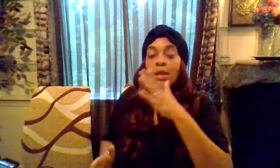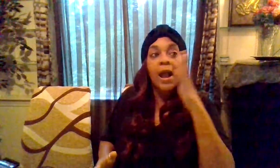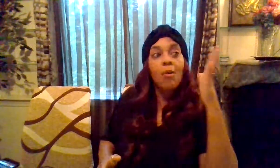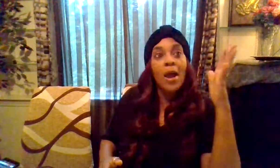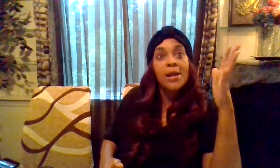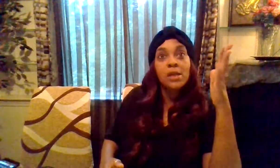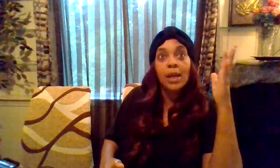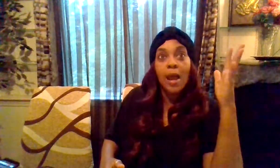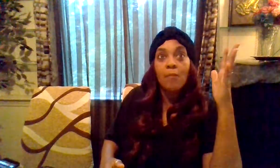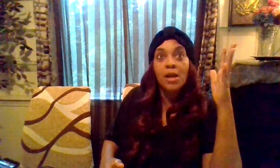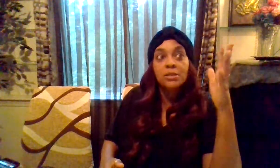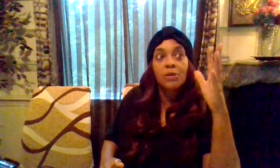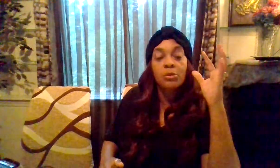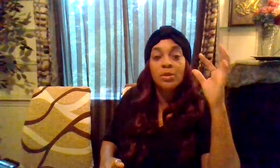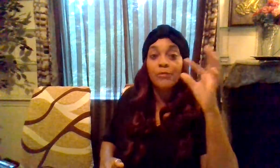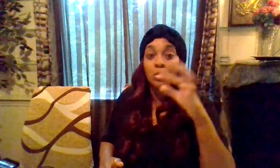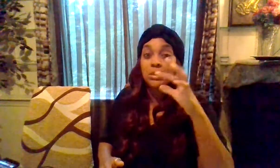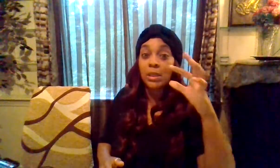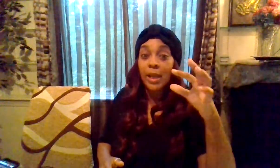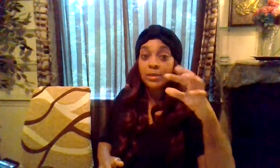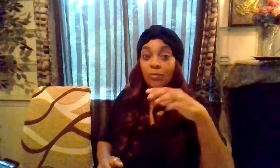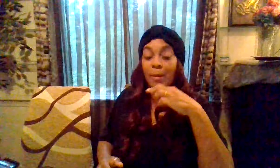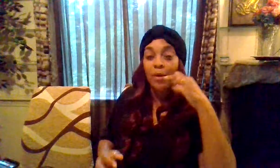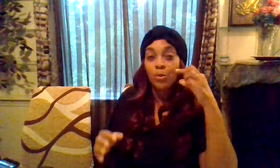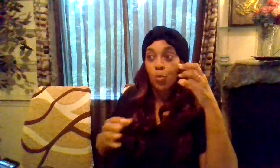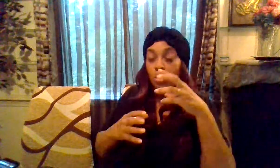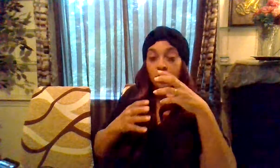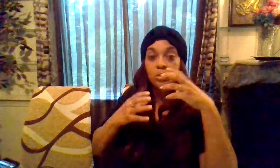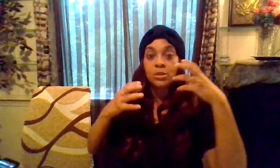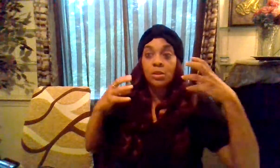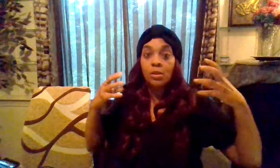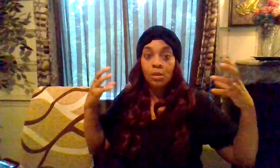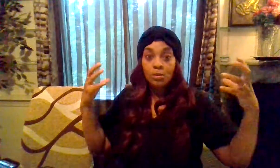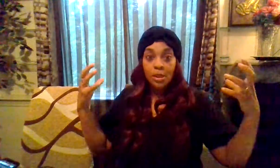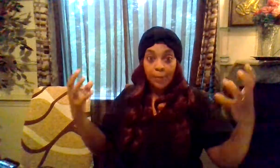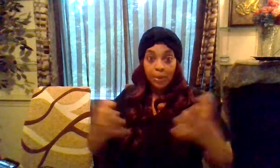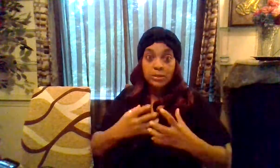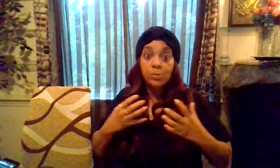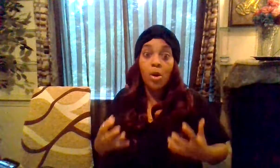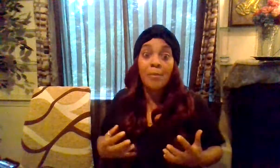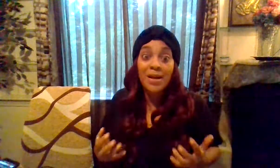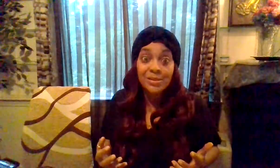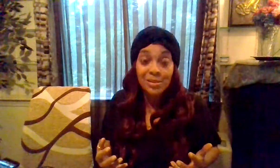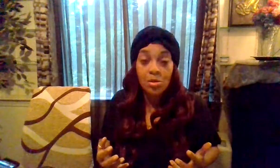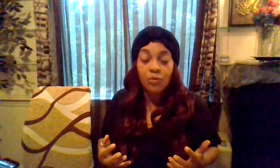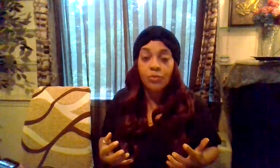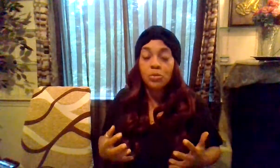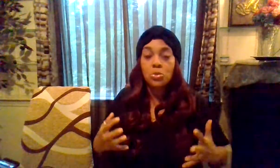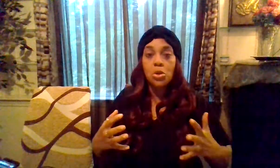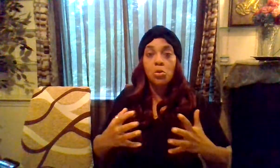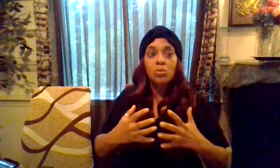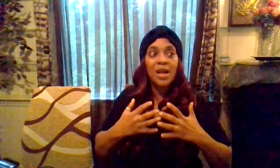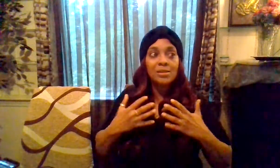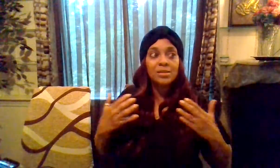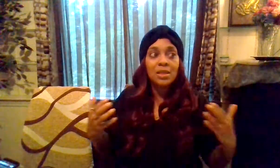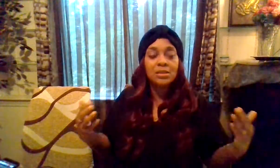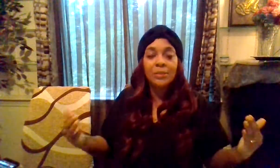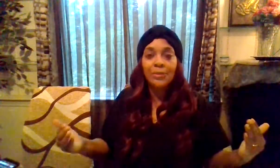how i had to allow myself to be very selective about the words that i place upon myself you know not saying something